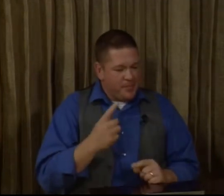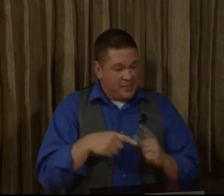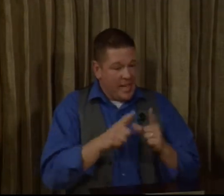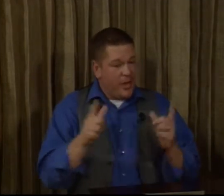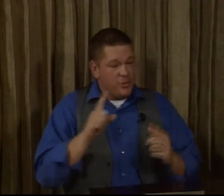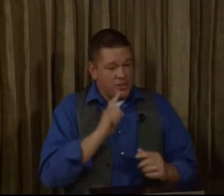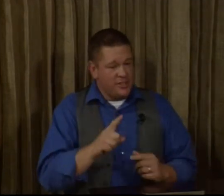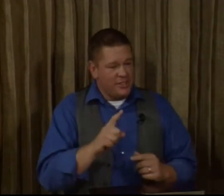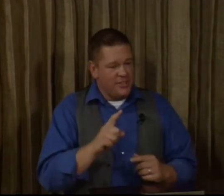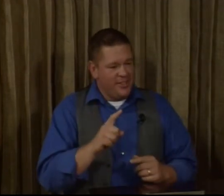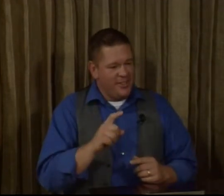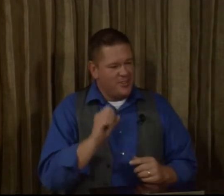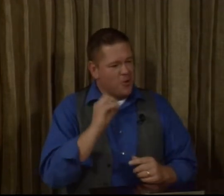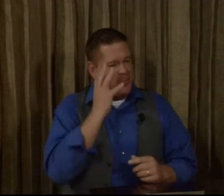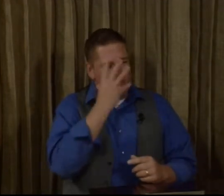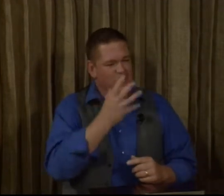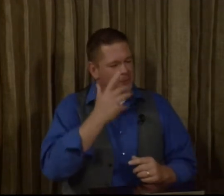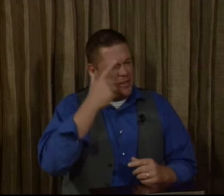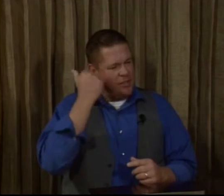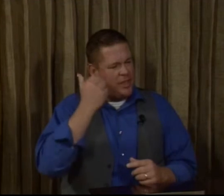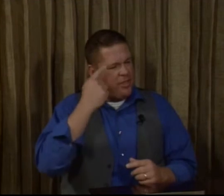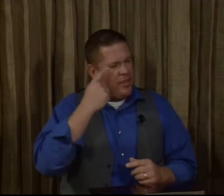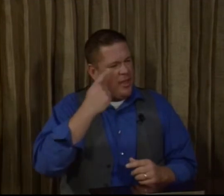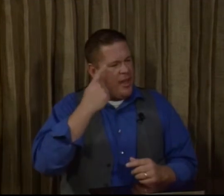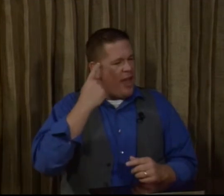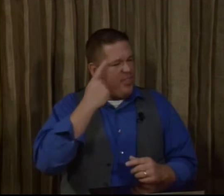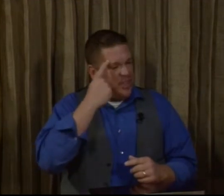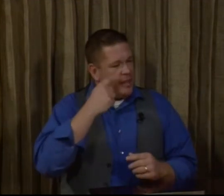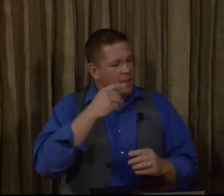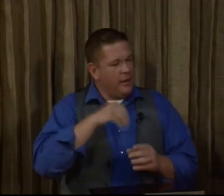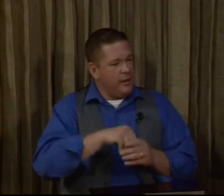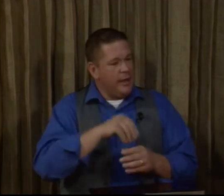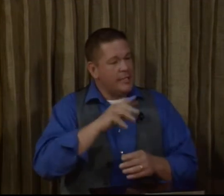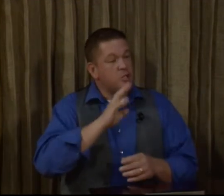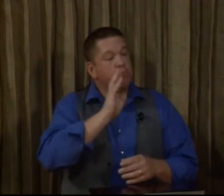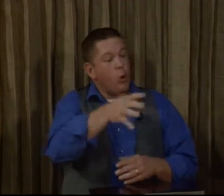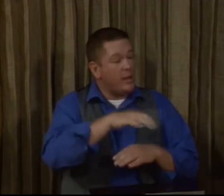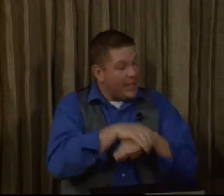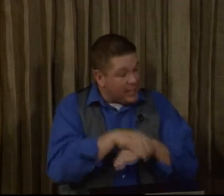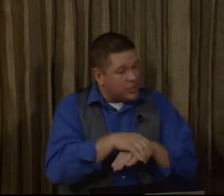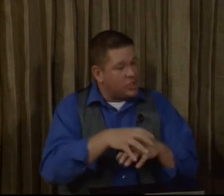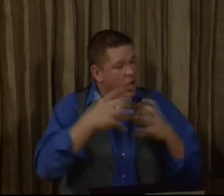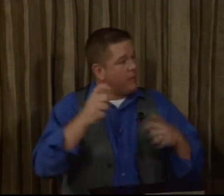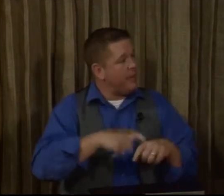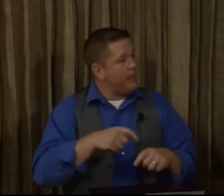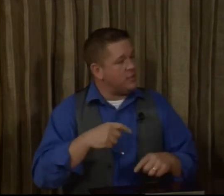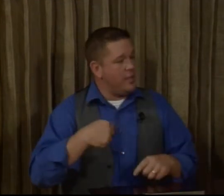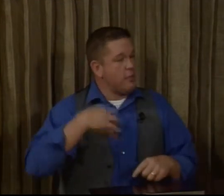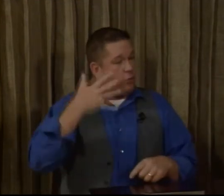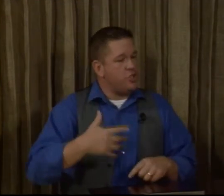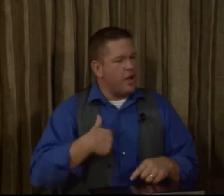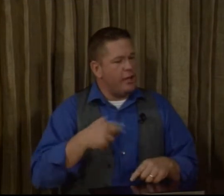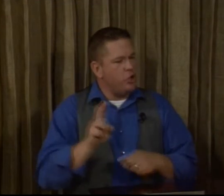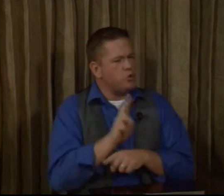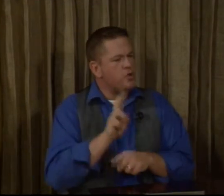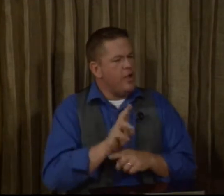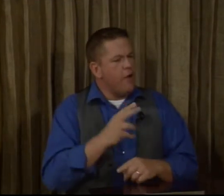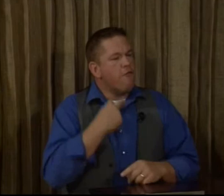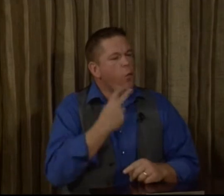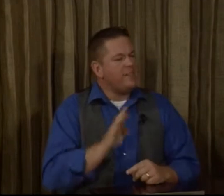Sign language is so beautiful because I think in spoken English, a lot of times, as a preacher, I use voice